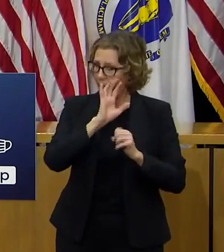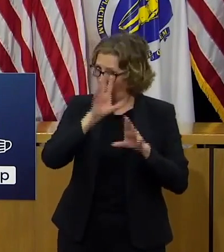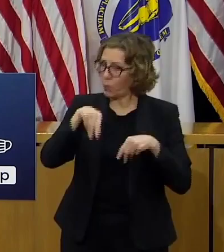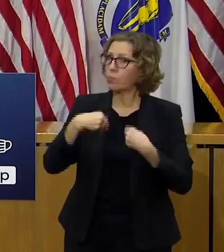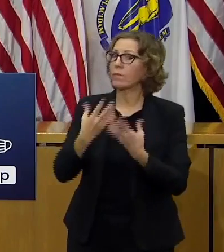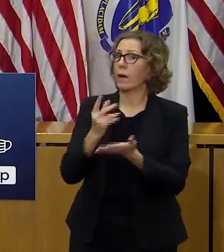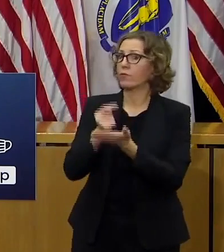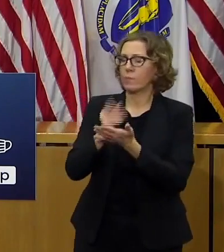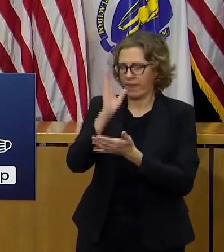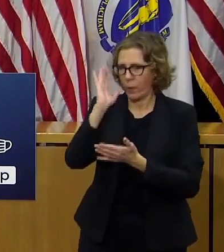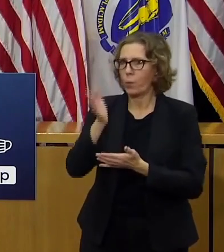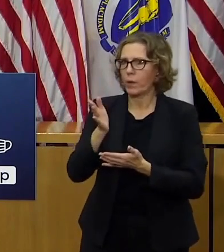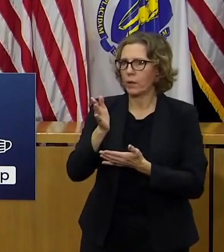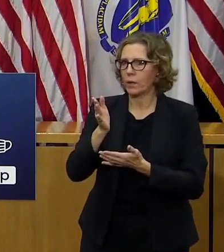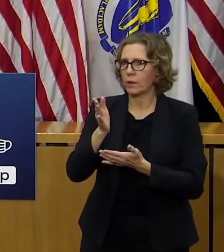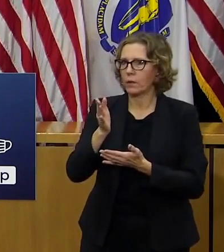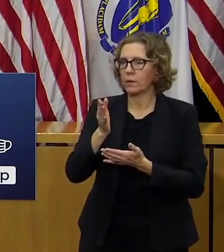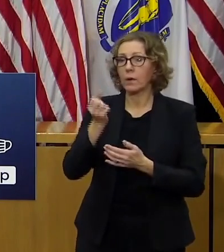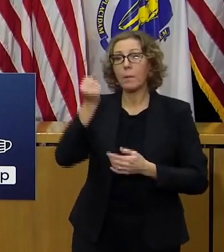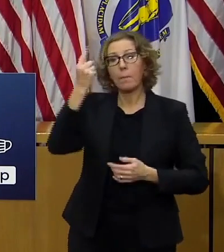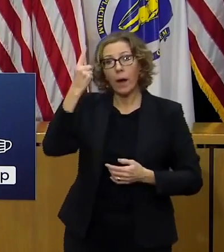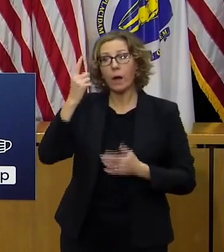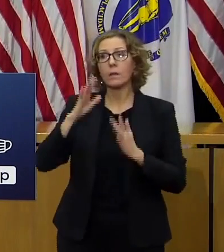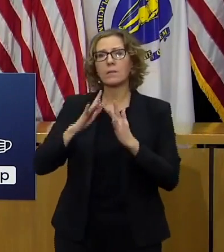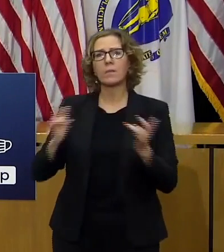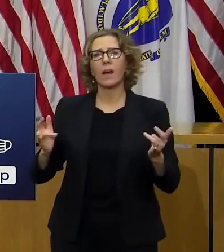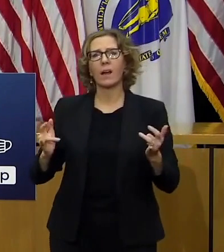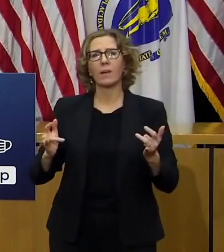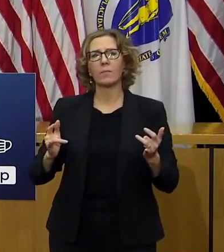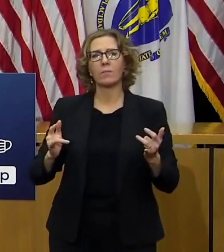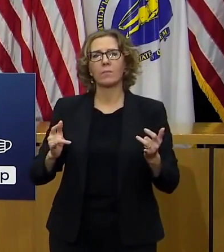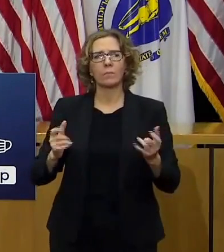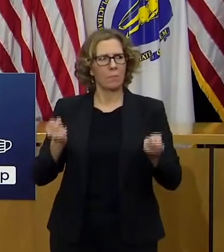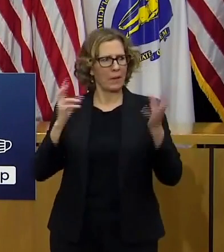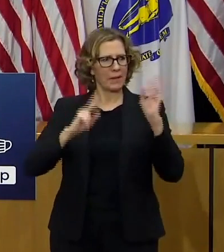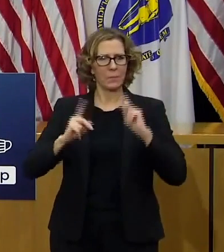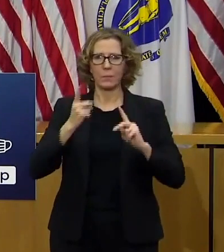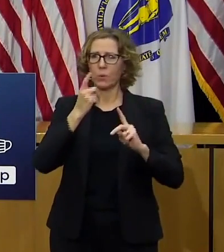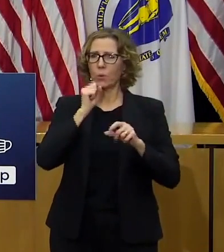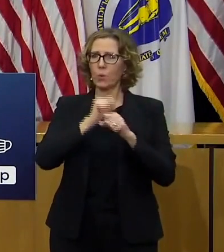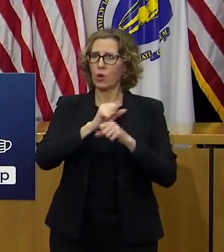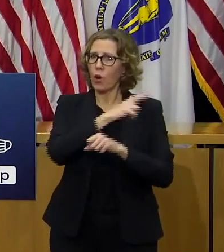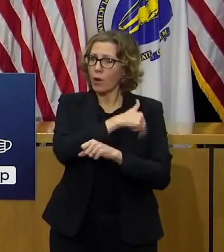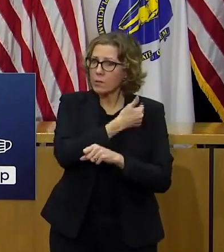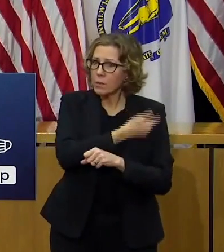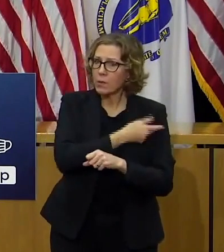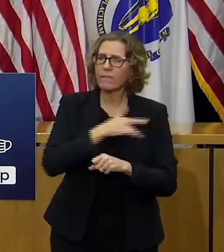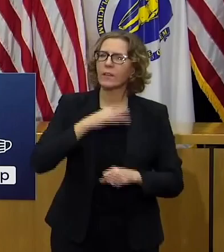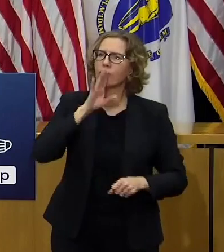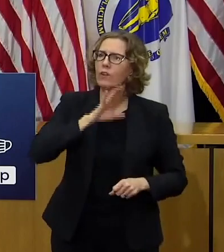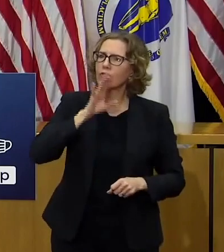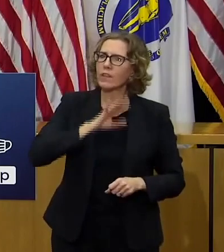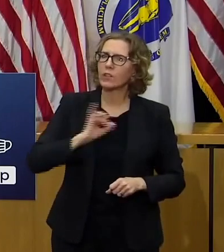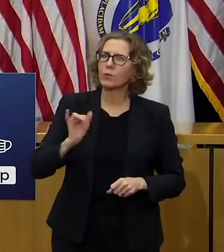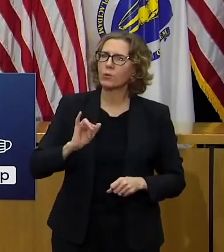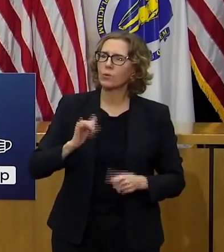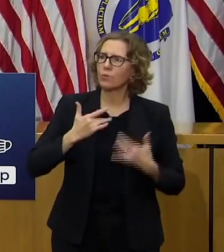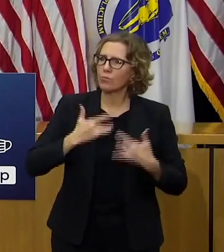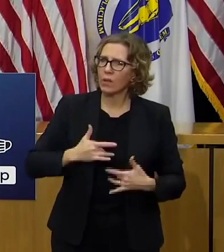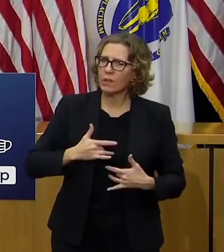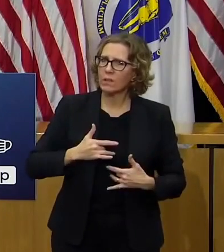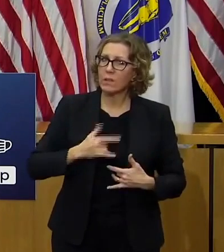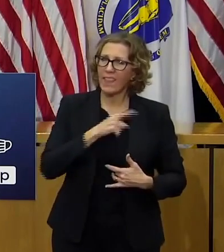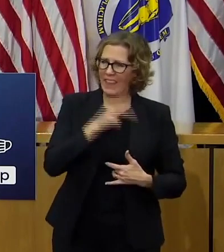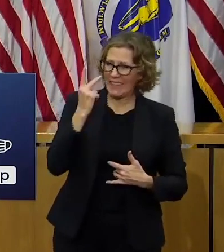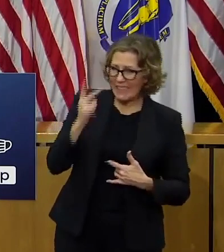but it's also frustrating and depressing for many of the folks who work in that community to see people doing